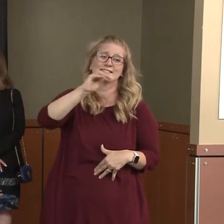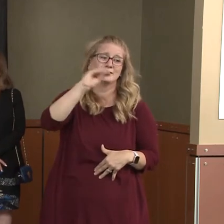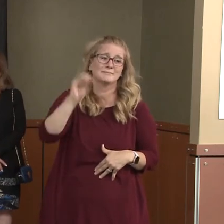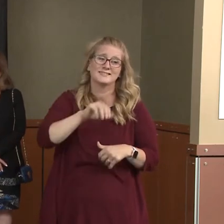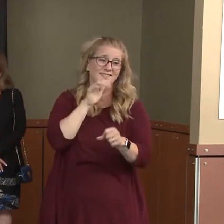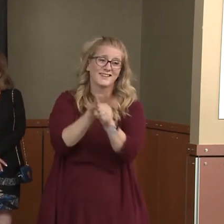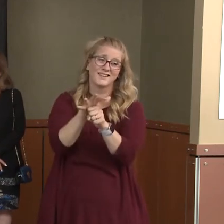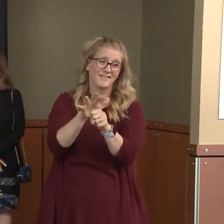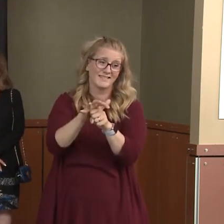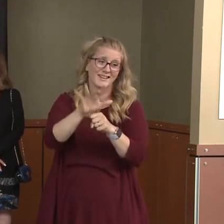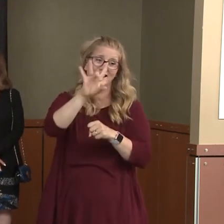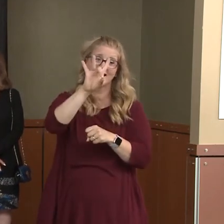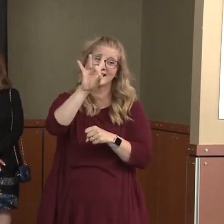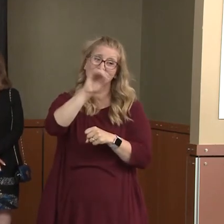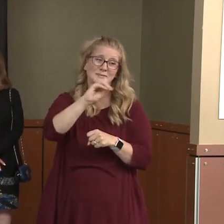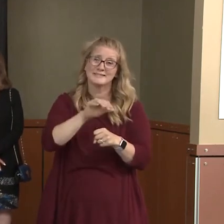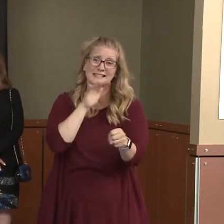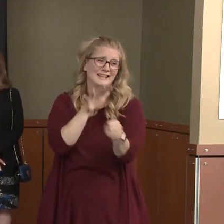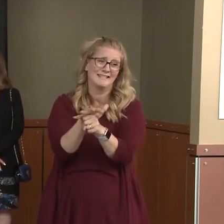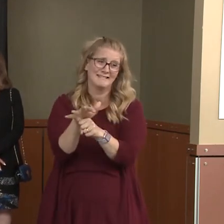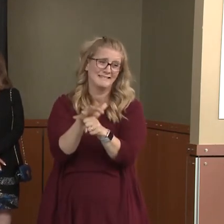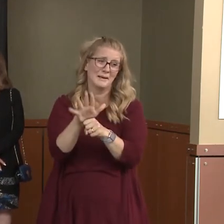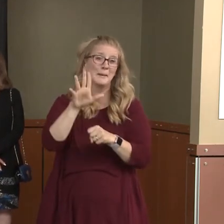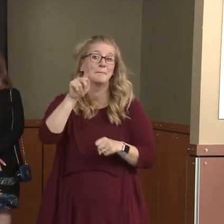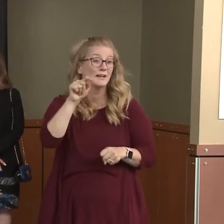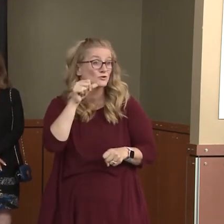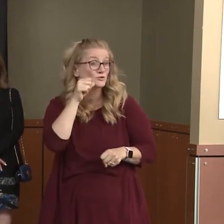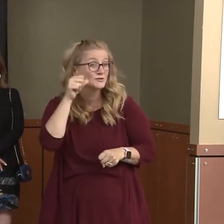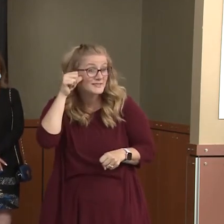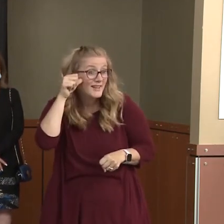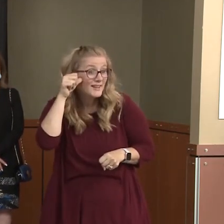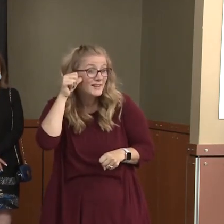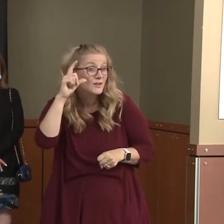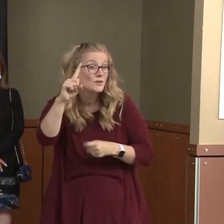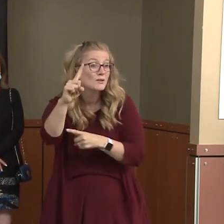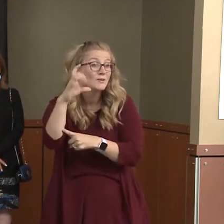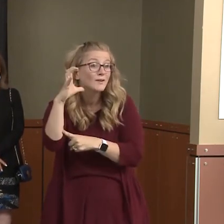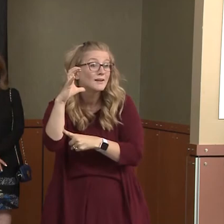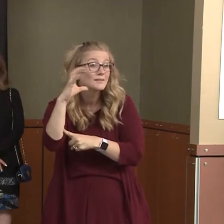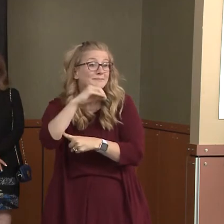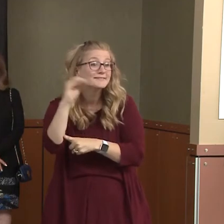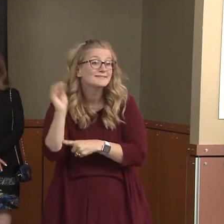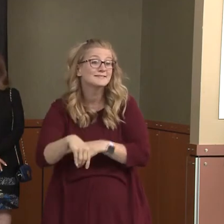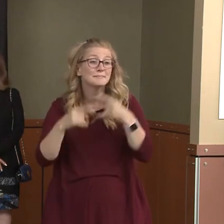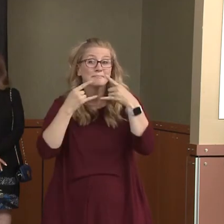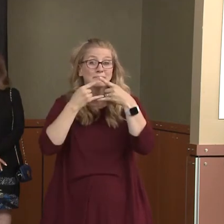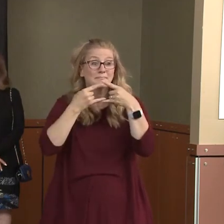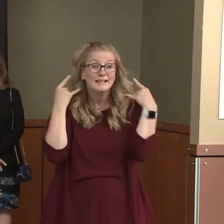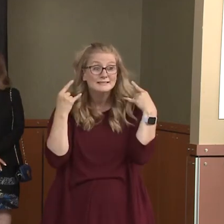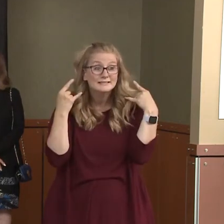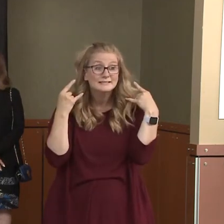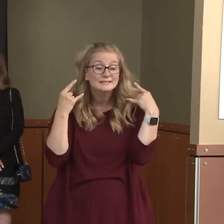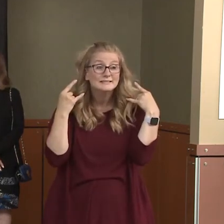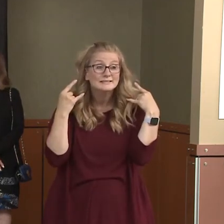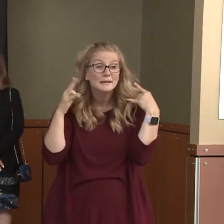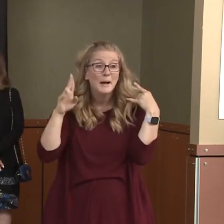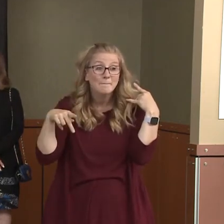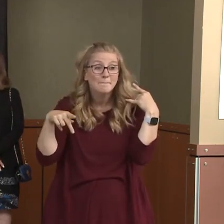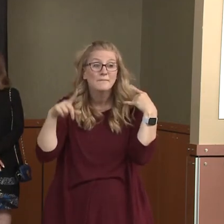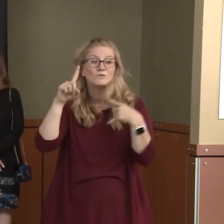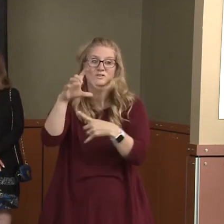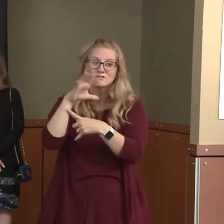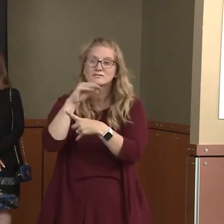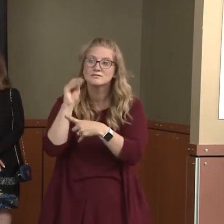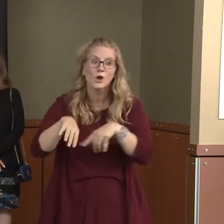is not enough. But like he said yesterday, 100% mask up means 100% open up. And in my opinion, if we get there, we're going to hold them to that